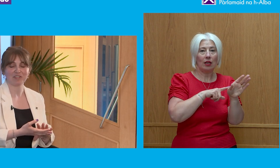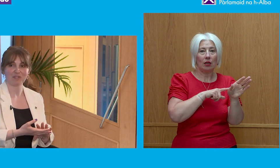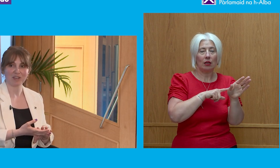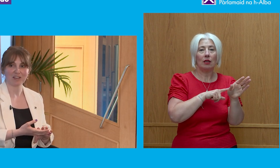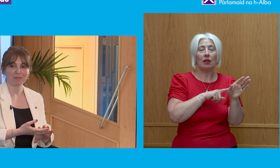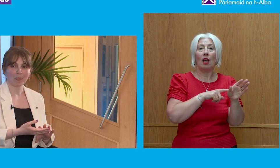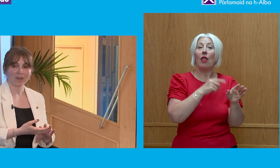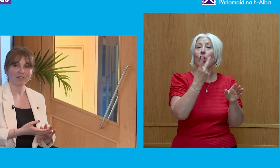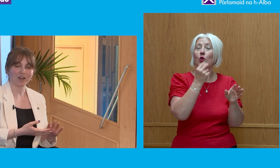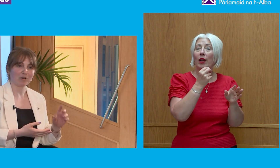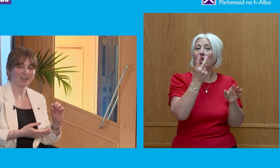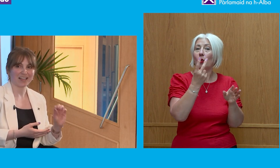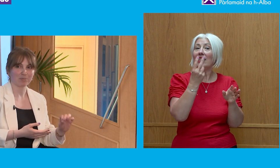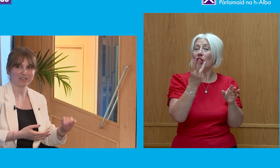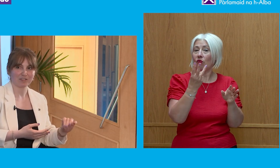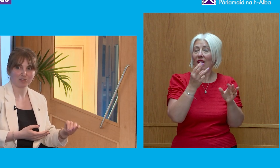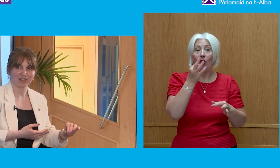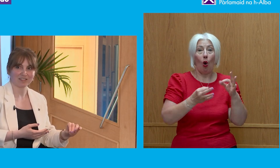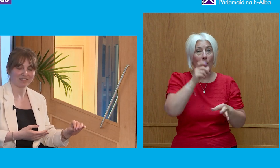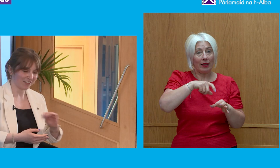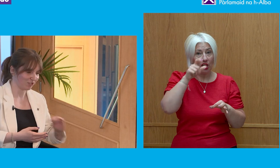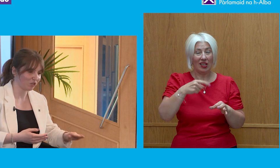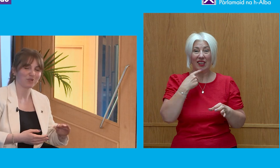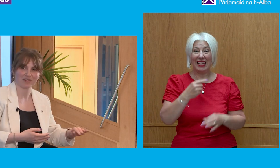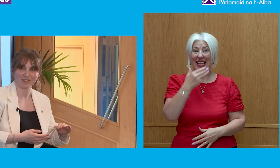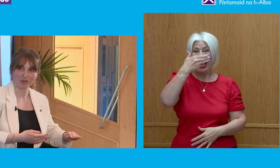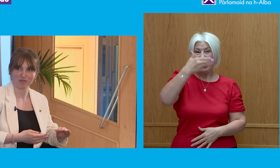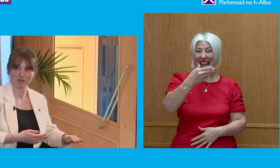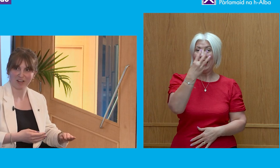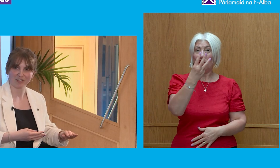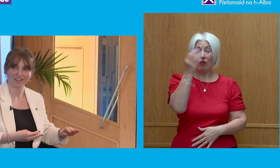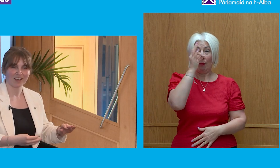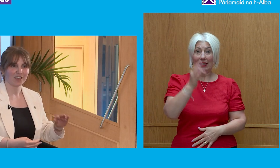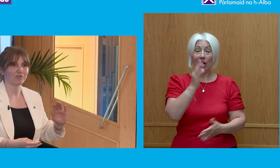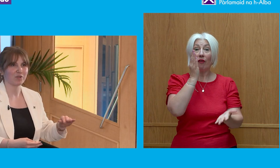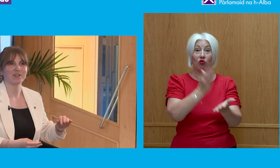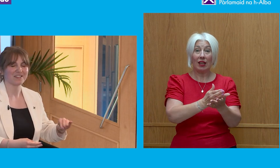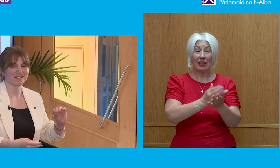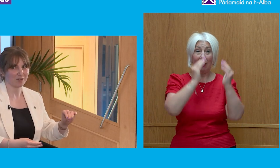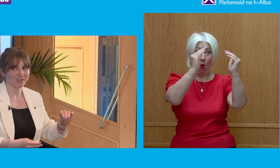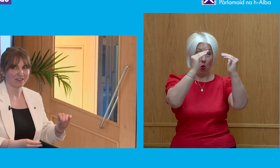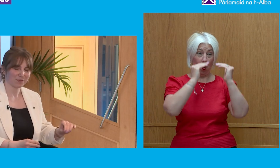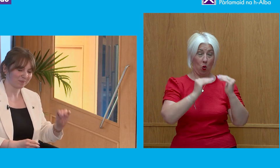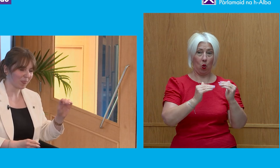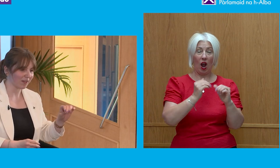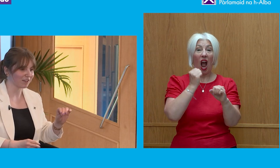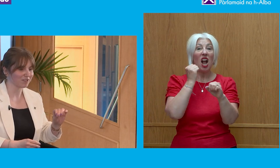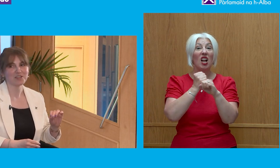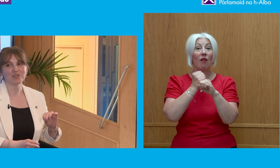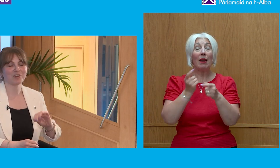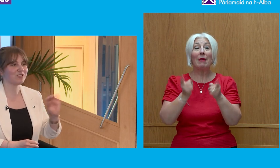2023 have come out with 9% of trust. That's the lowest of the professions. Government ministers, 10%.